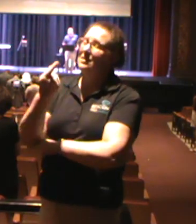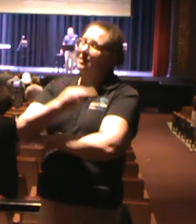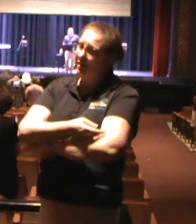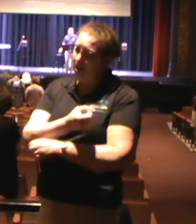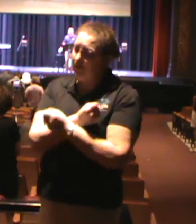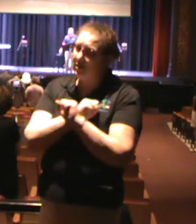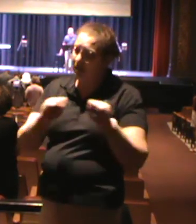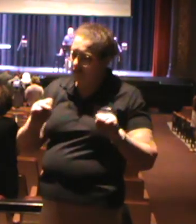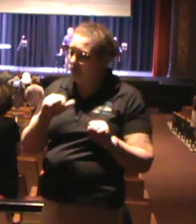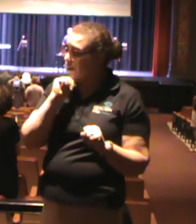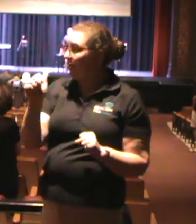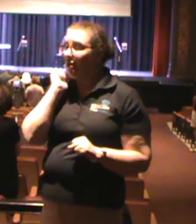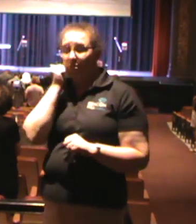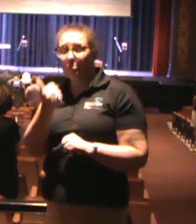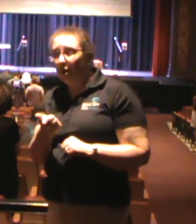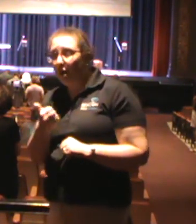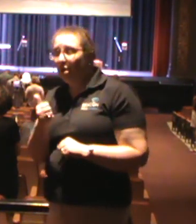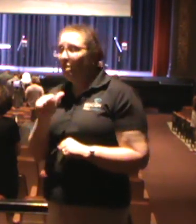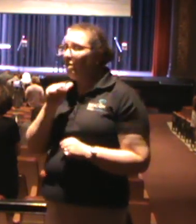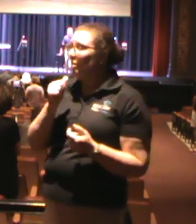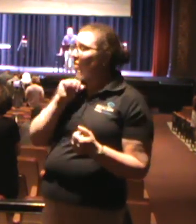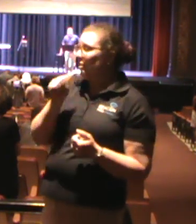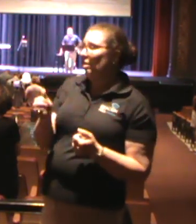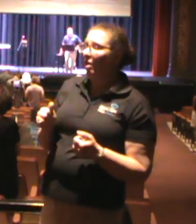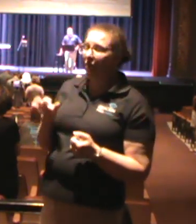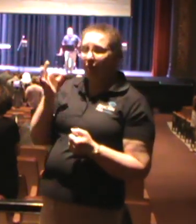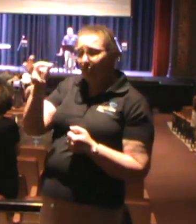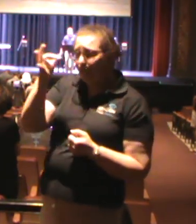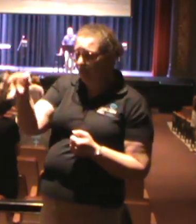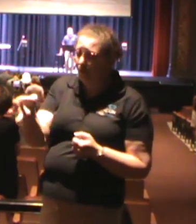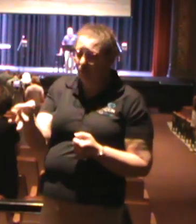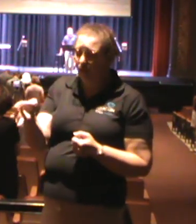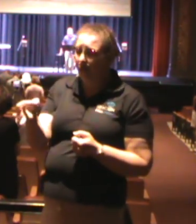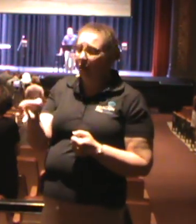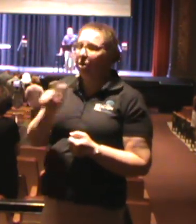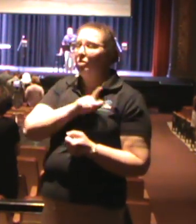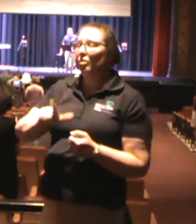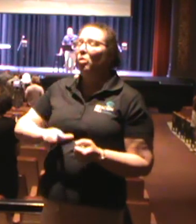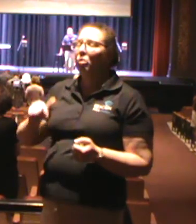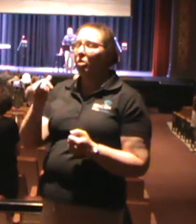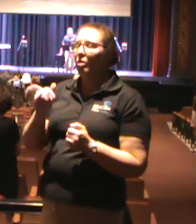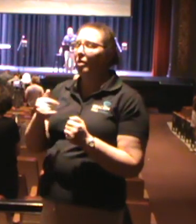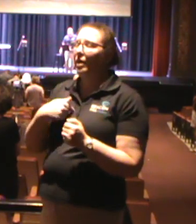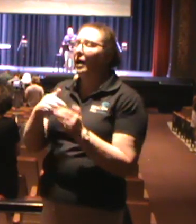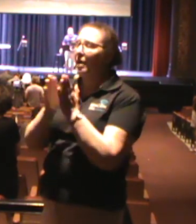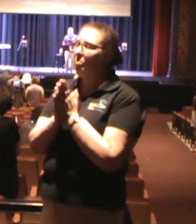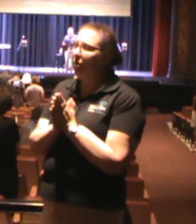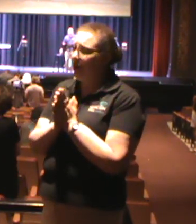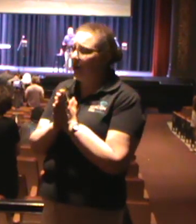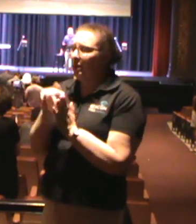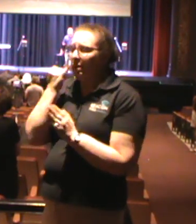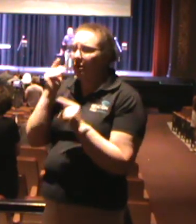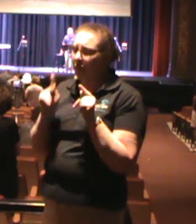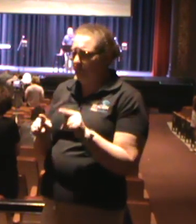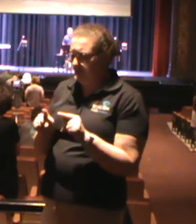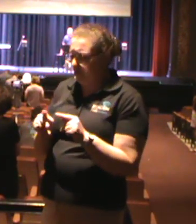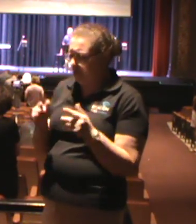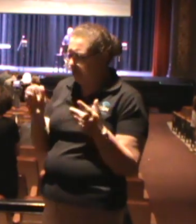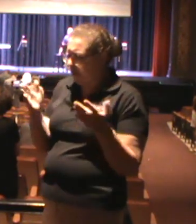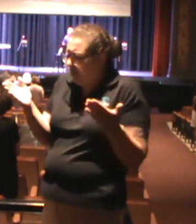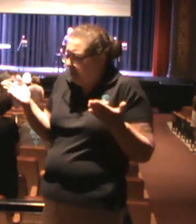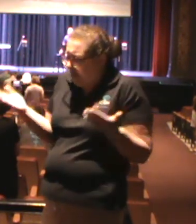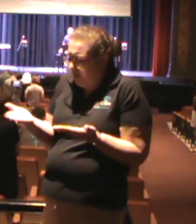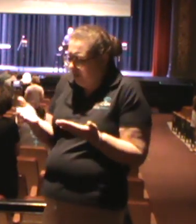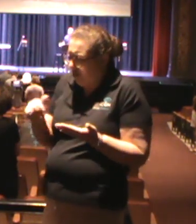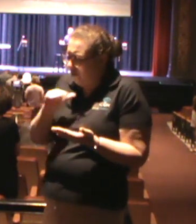today is the day of salvation. So, Lord, I pray if someone is underneath the sound of my voice right now that doesn't know you, today would be the day of salvation